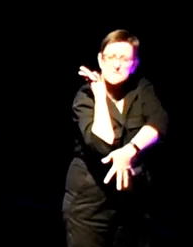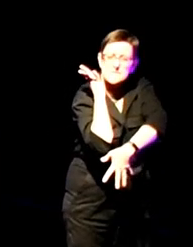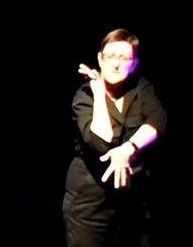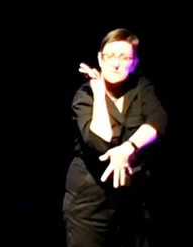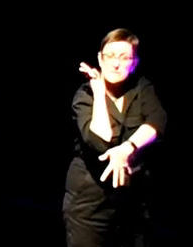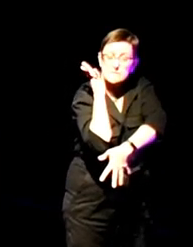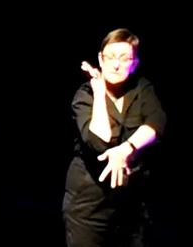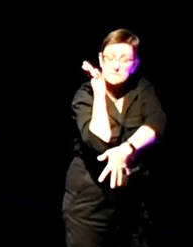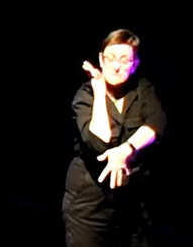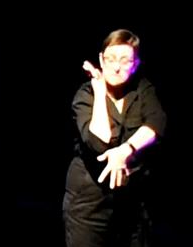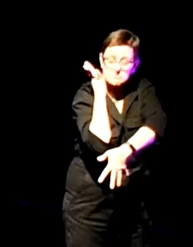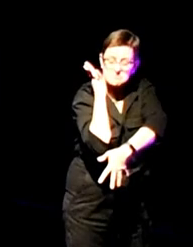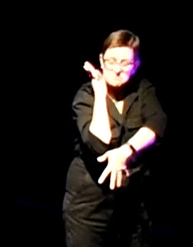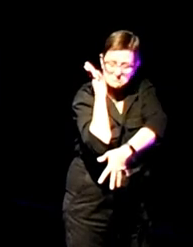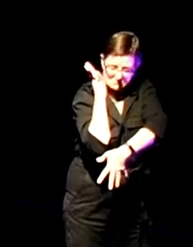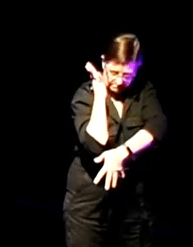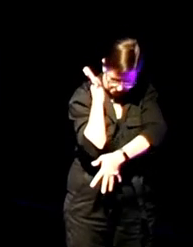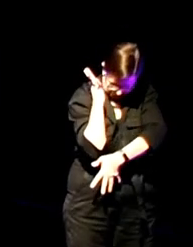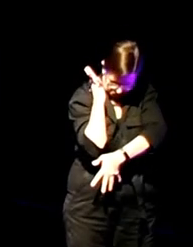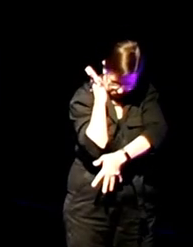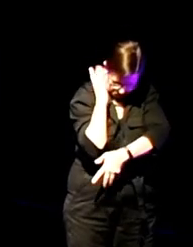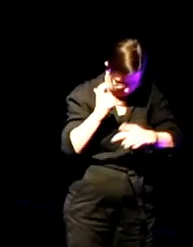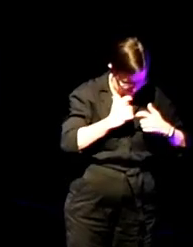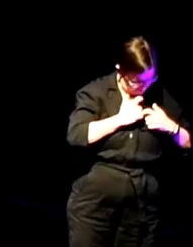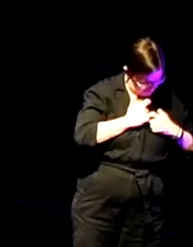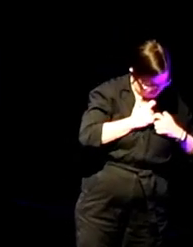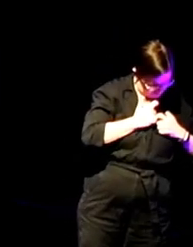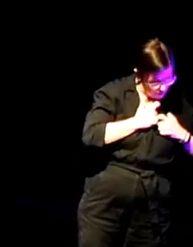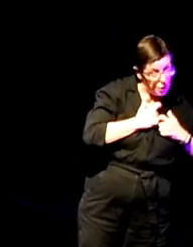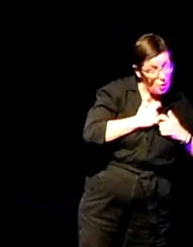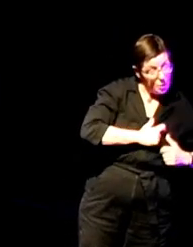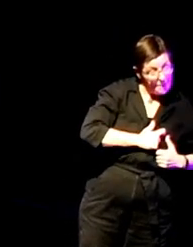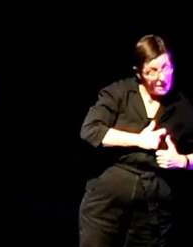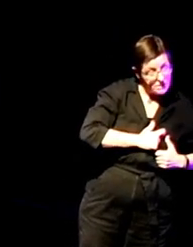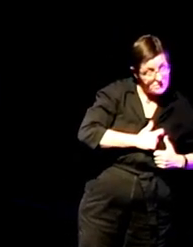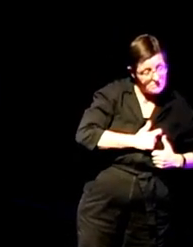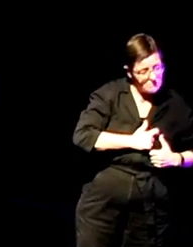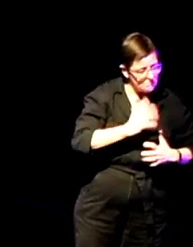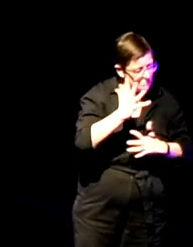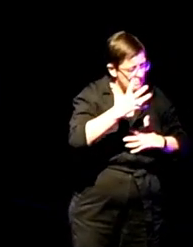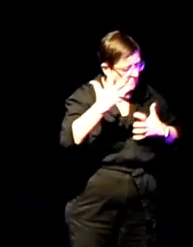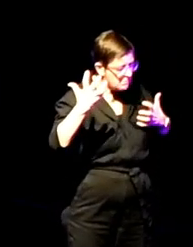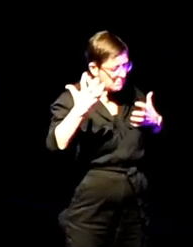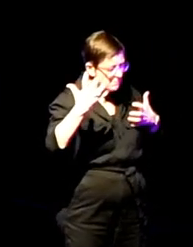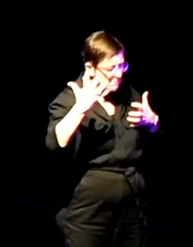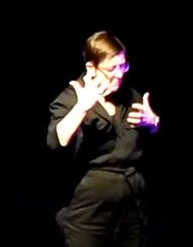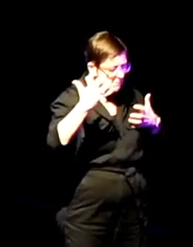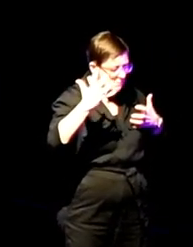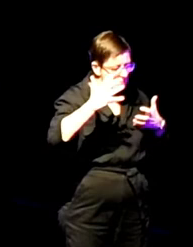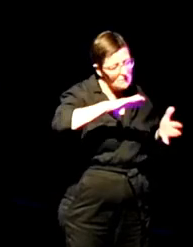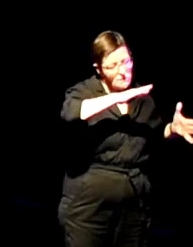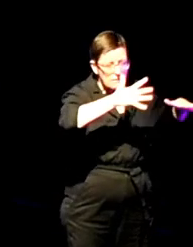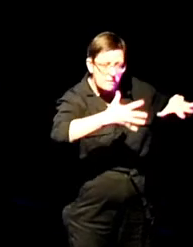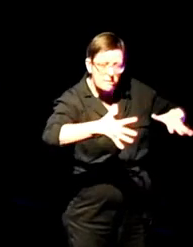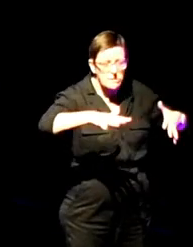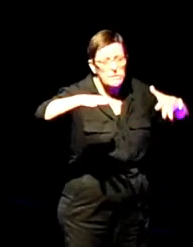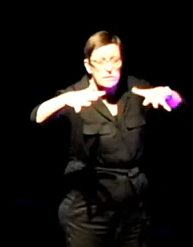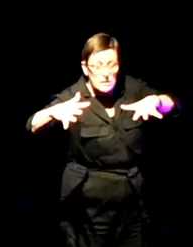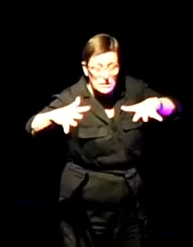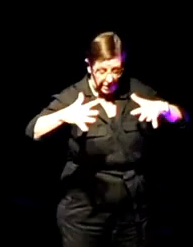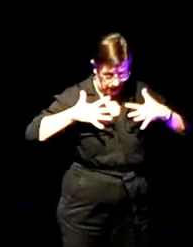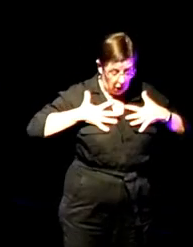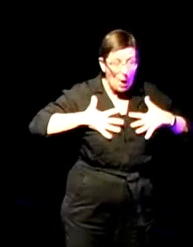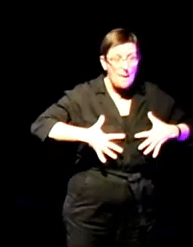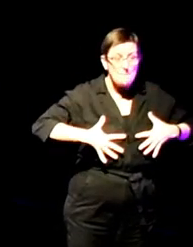Instead, it is something between human and not. An oscillation. My body is